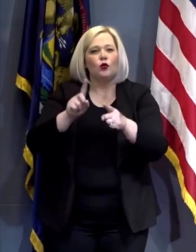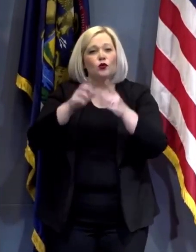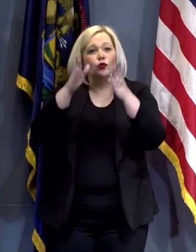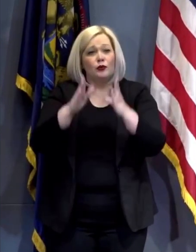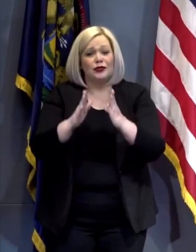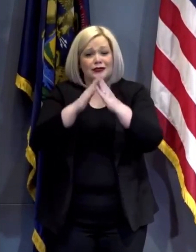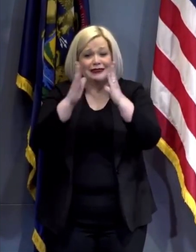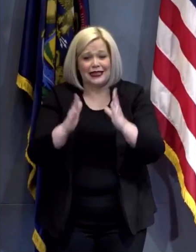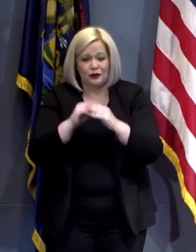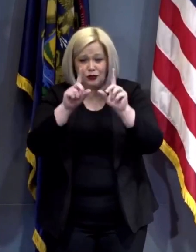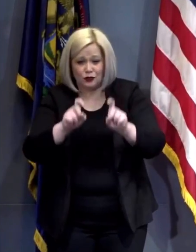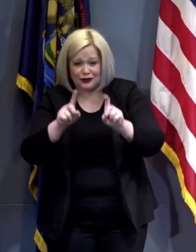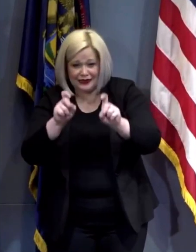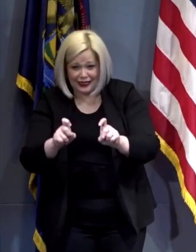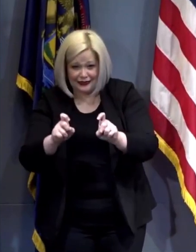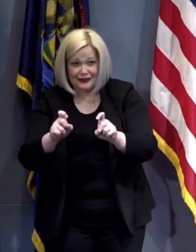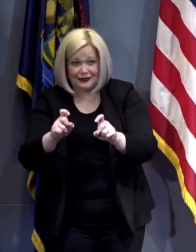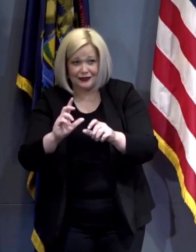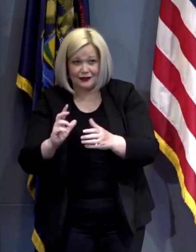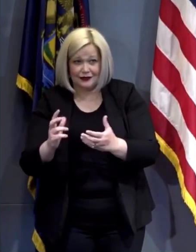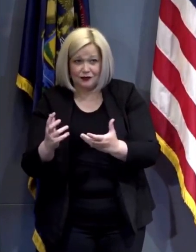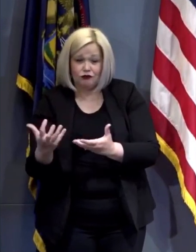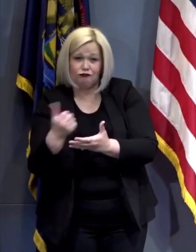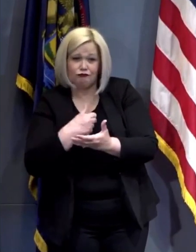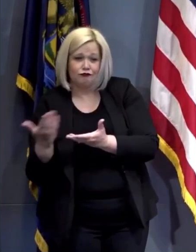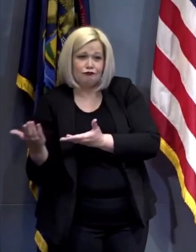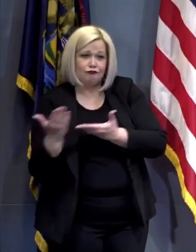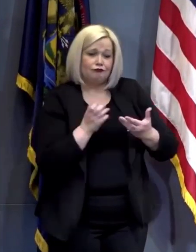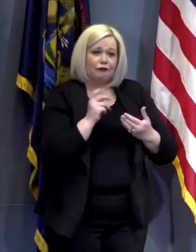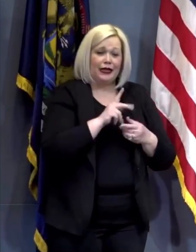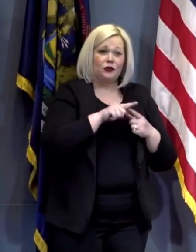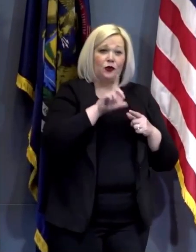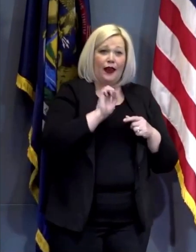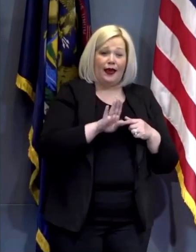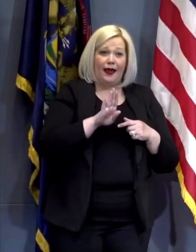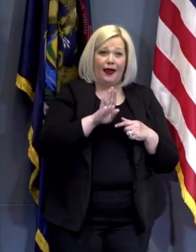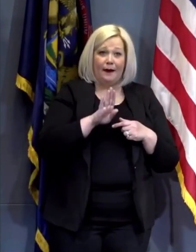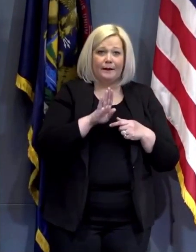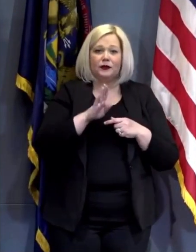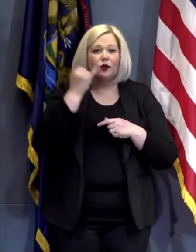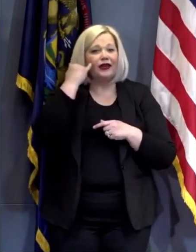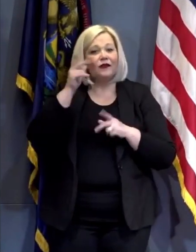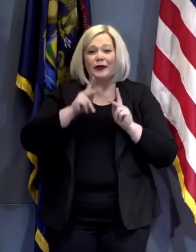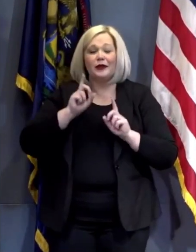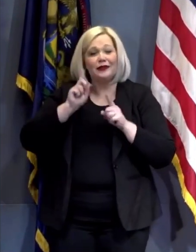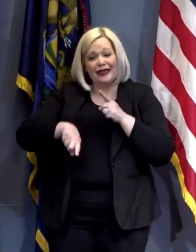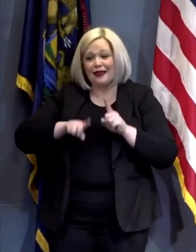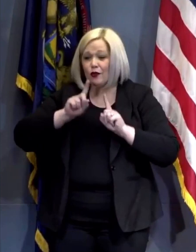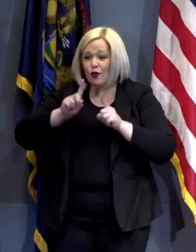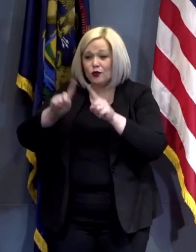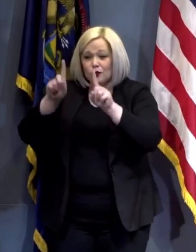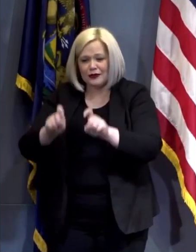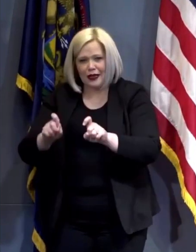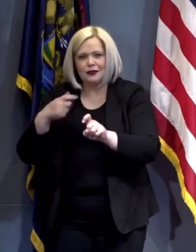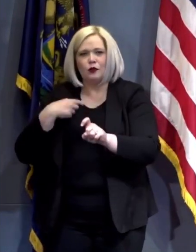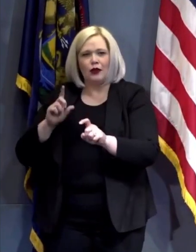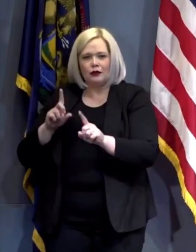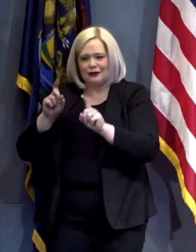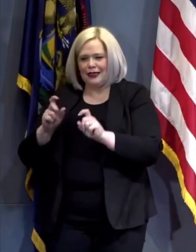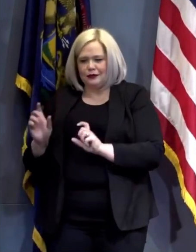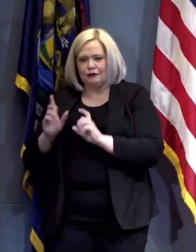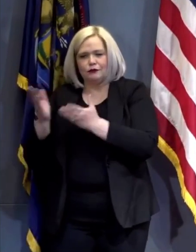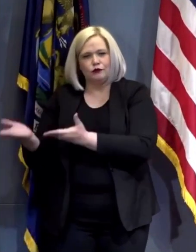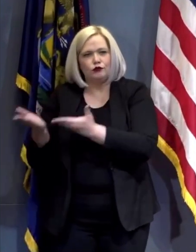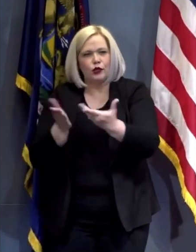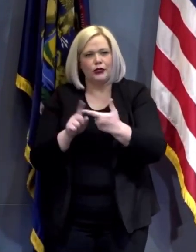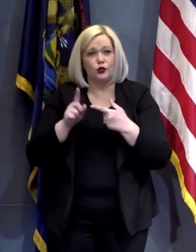delivering them with the clinician on board. That kind of innovation we need to support and scale. We also want to deliver walk-up testing